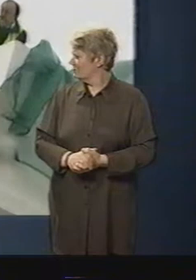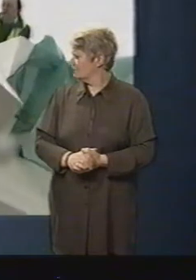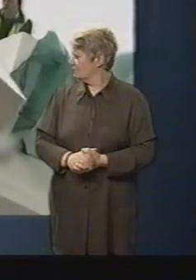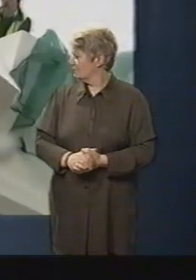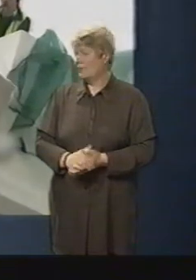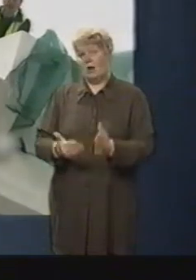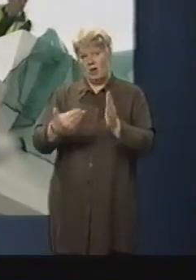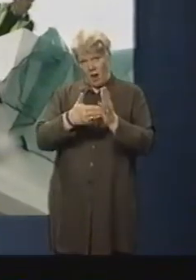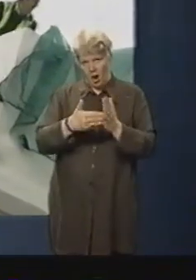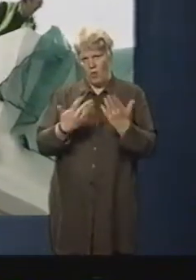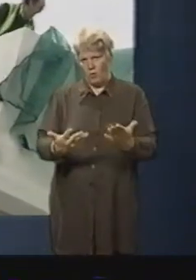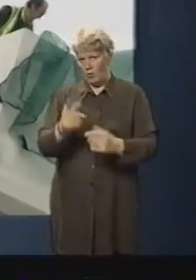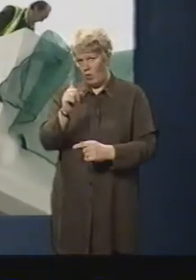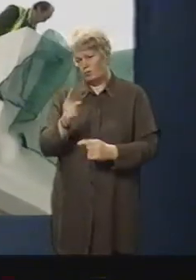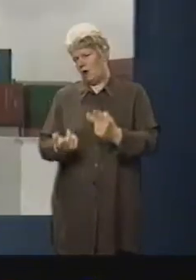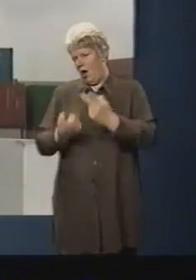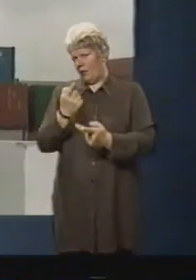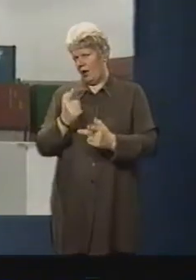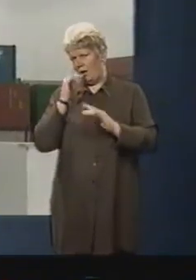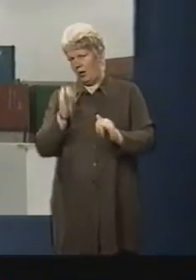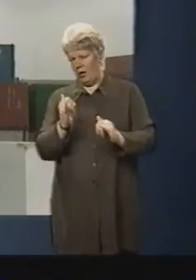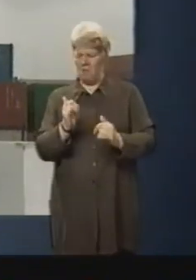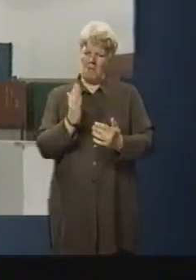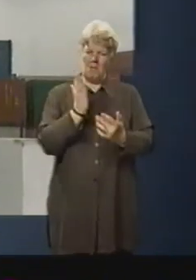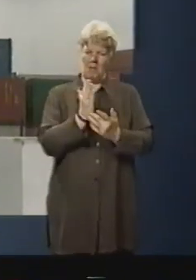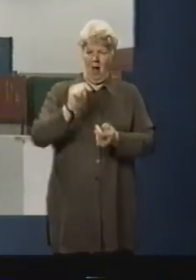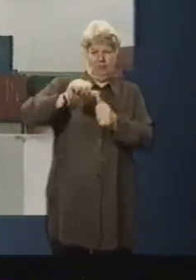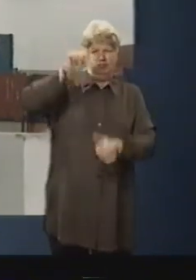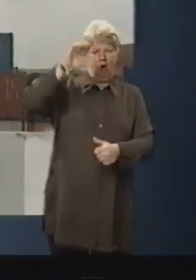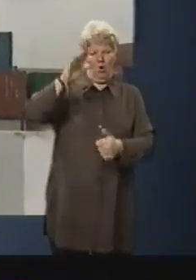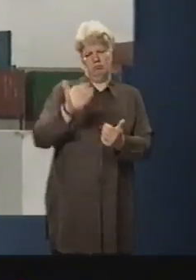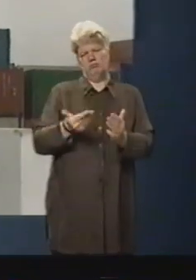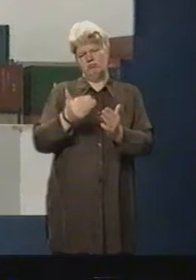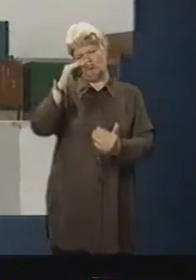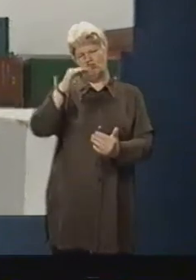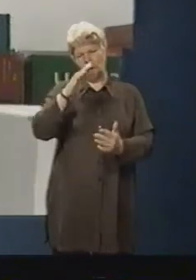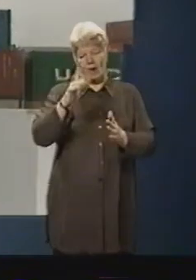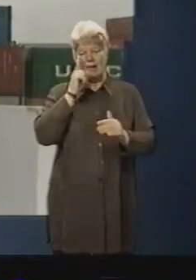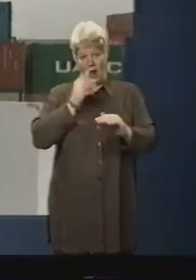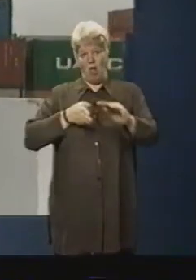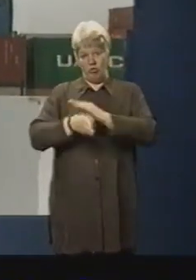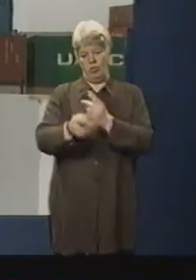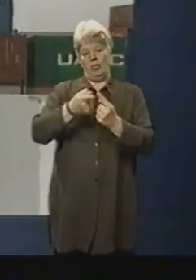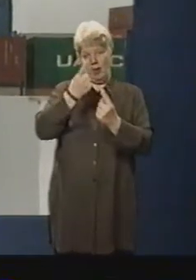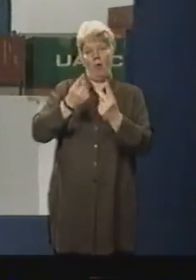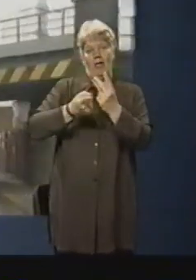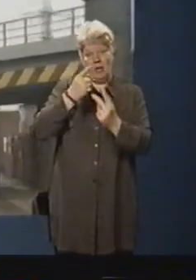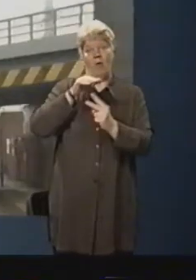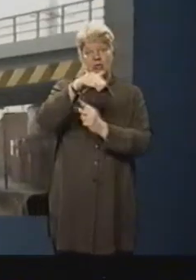Now for the acid test. A medium sized load which will pass through the first two bridges, but not the third.